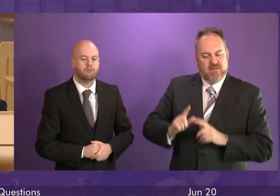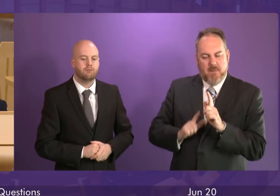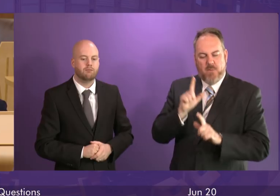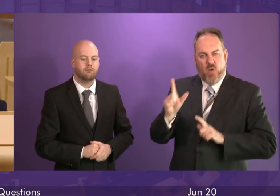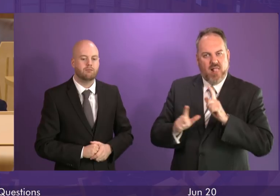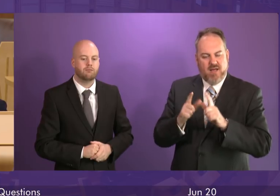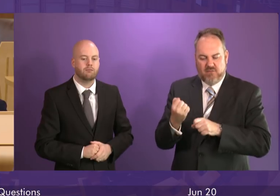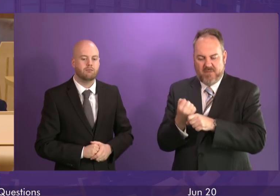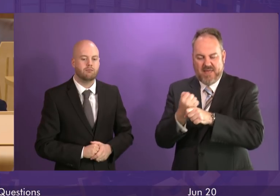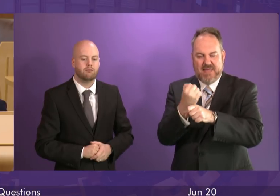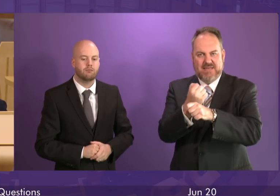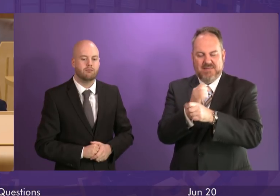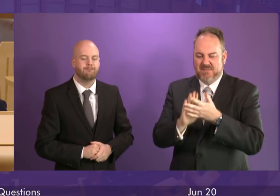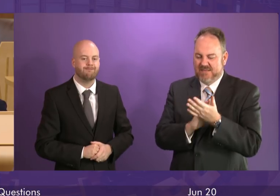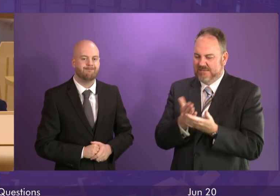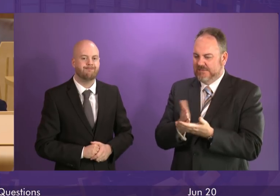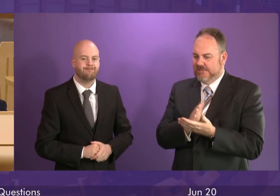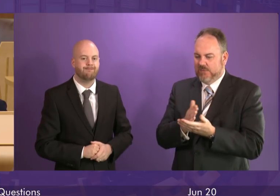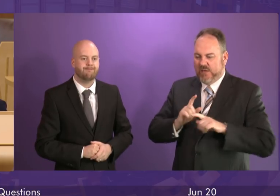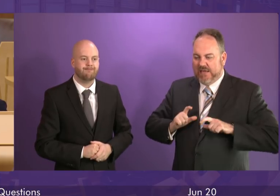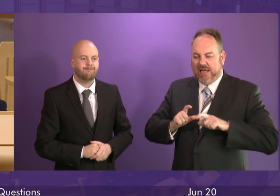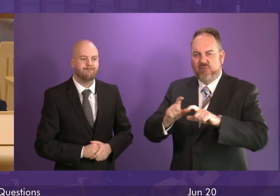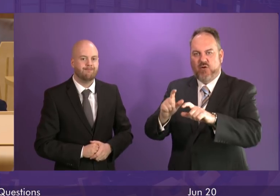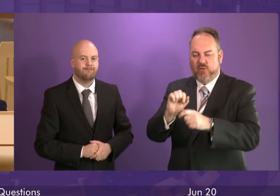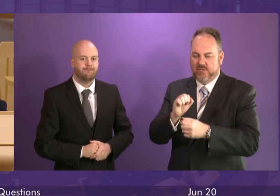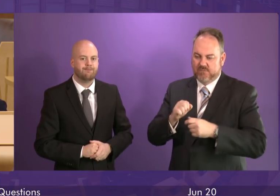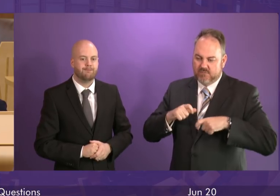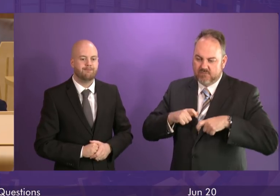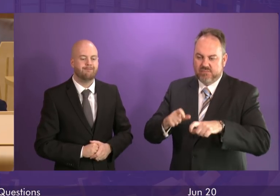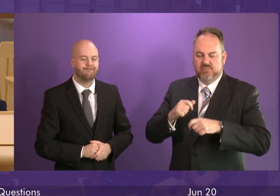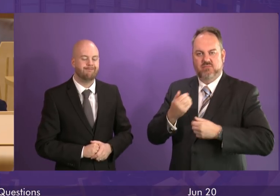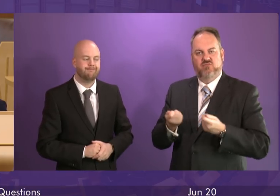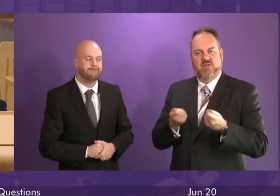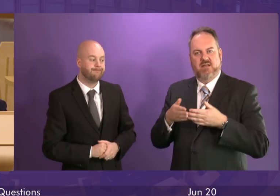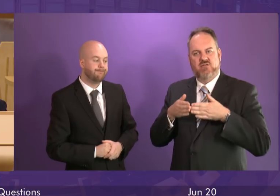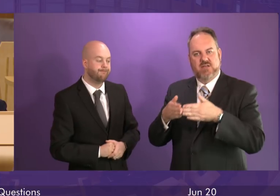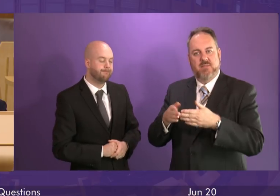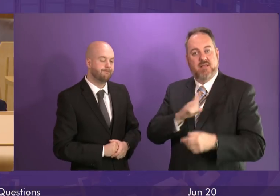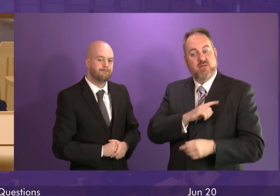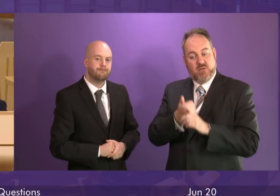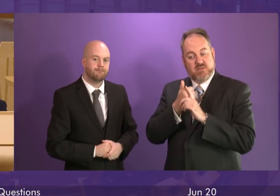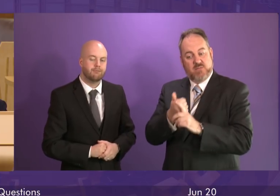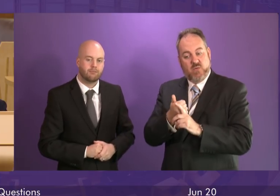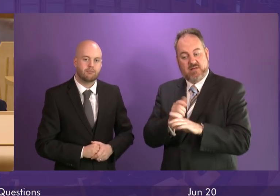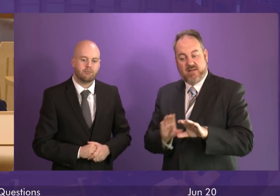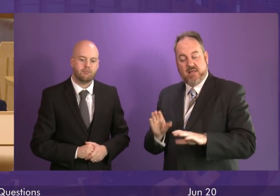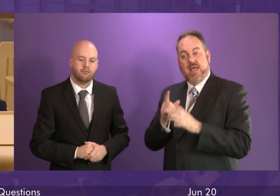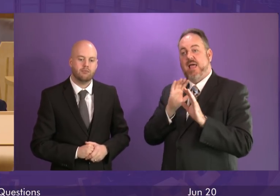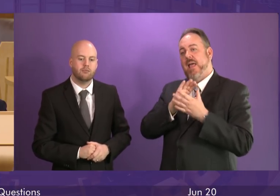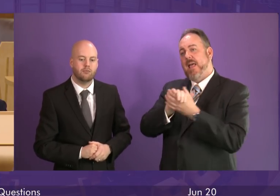Waverley's future in doubt. That is why Jackie Bailey, myself and many others are supporting a £2.3 million boiler refit appeal.